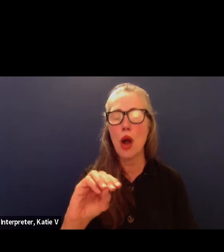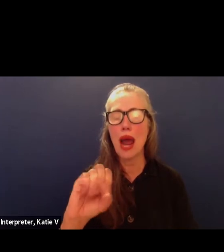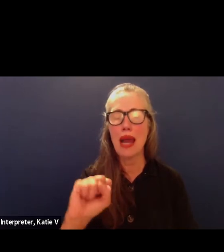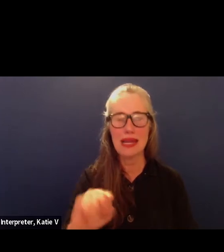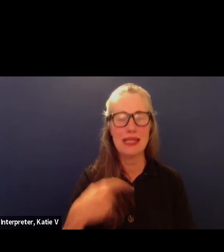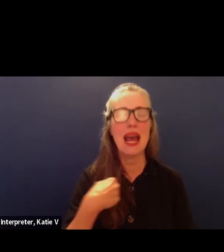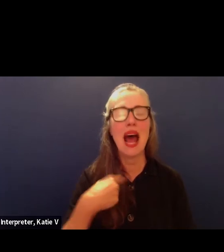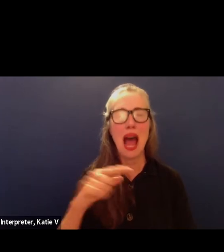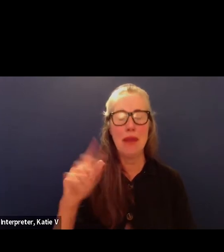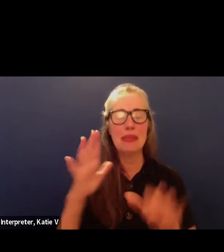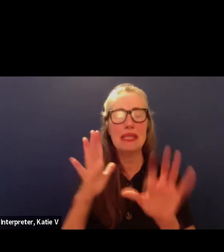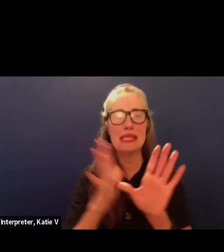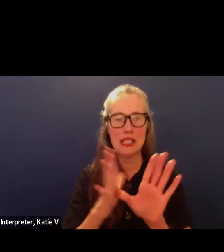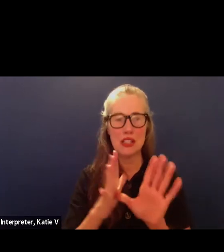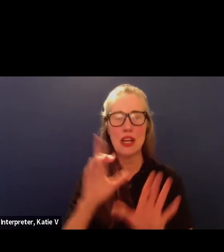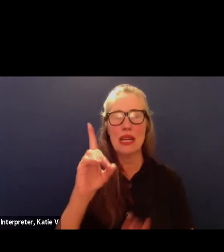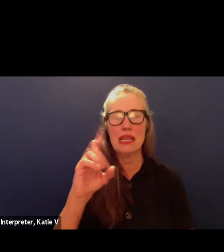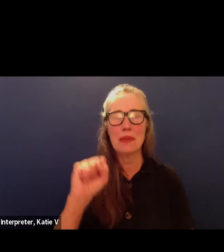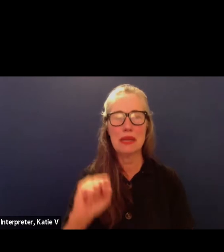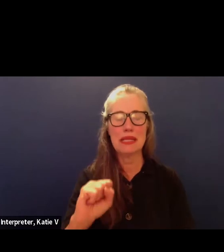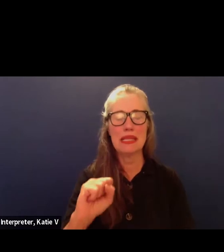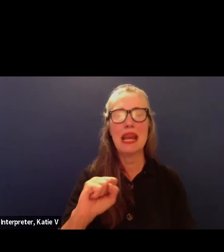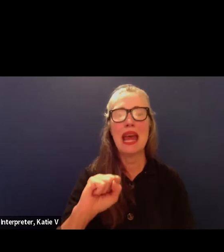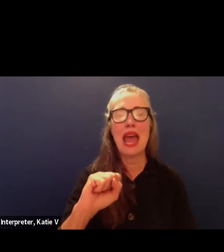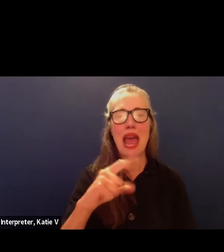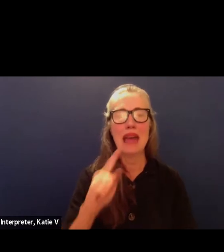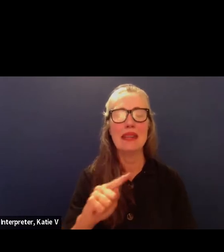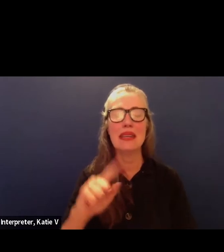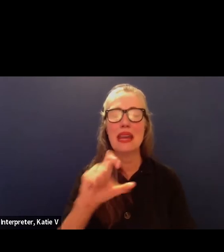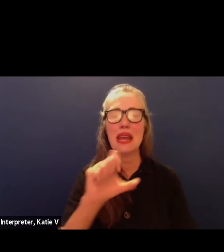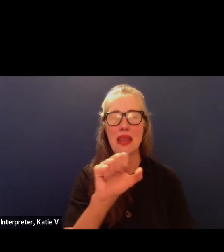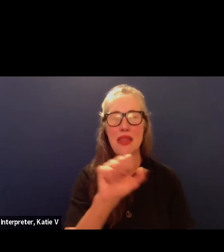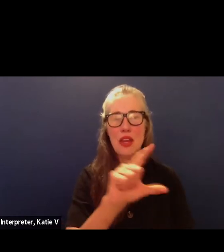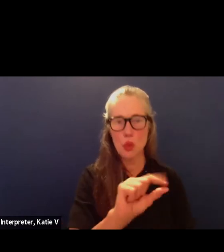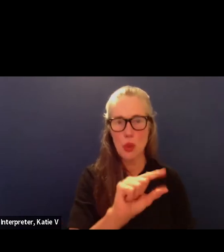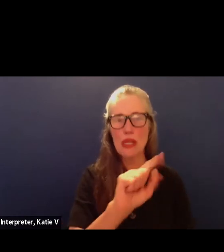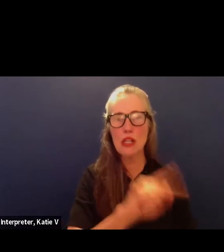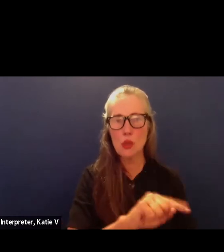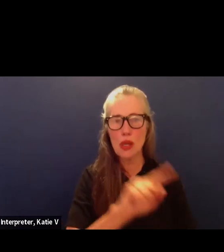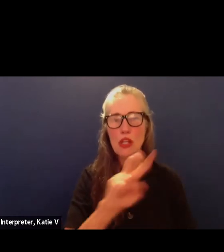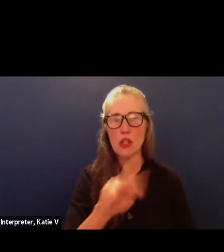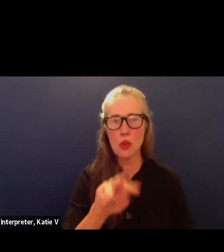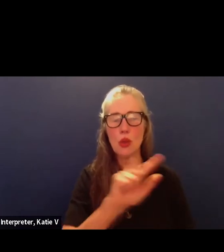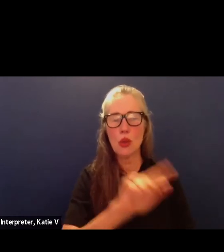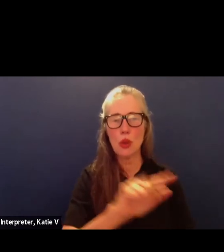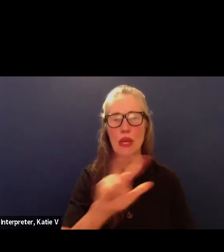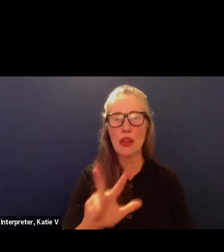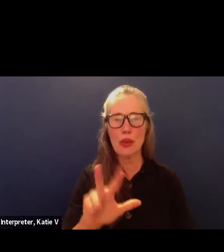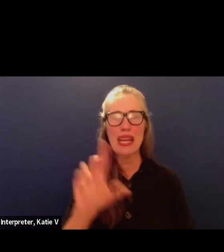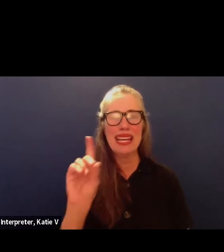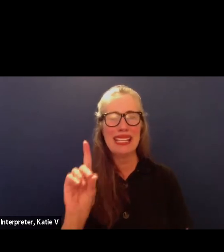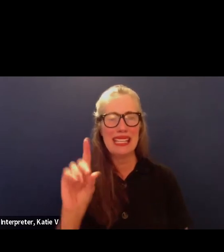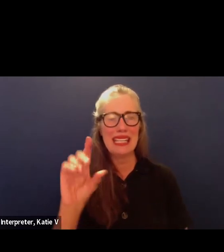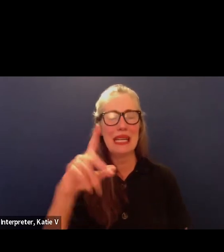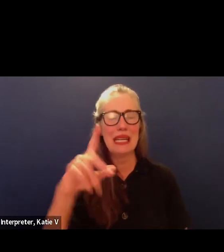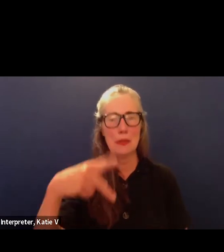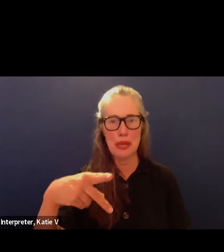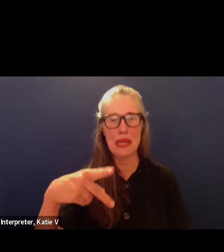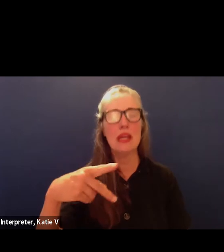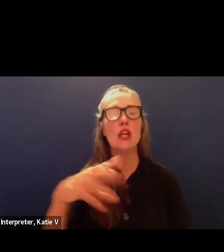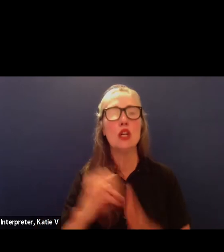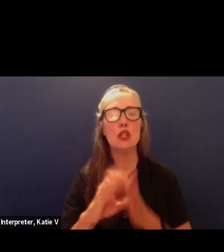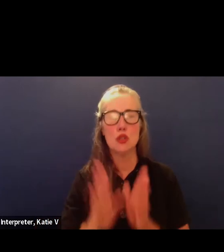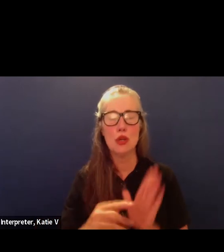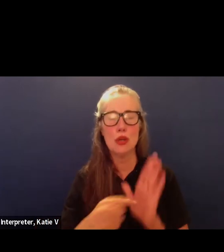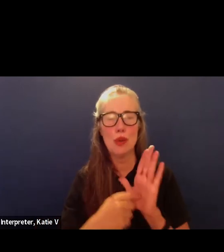20 to 23 asb student representative firstly i just like to say that i am so excited